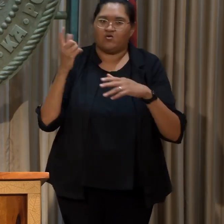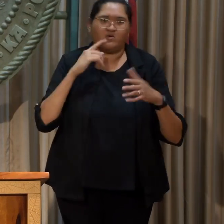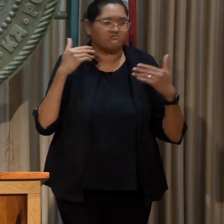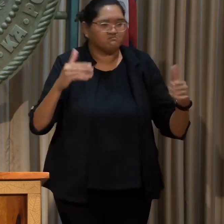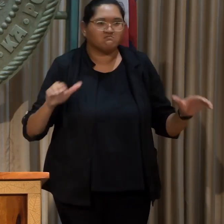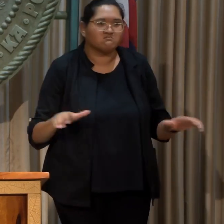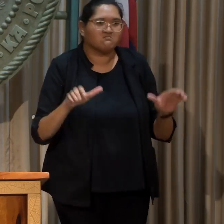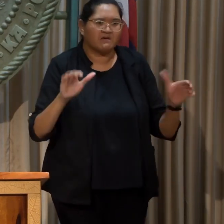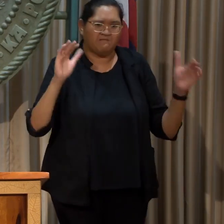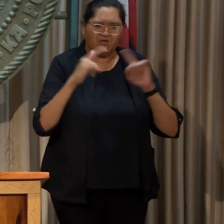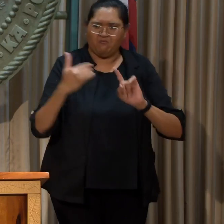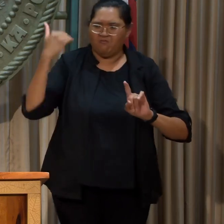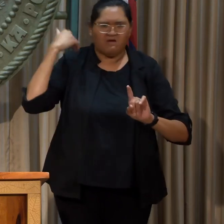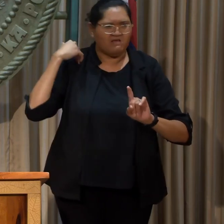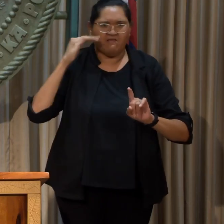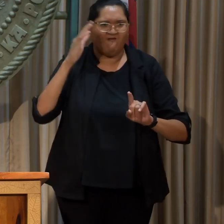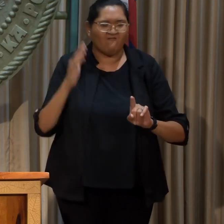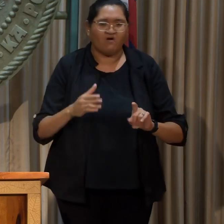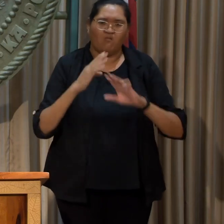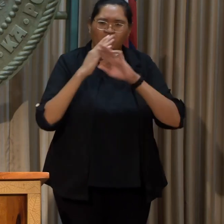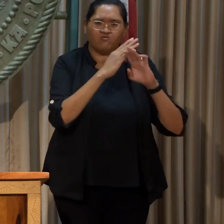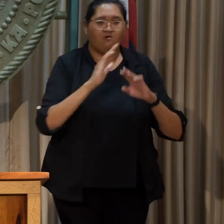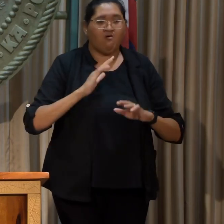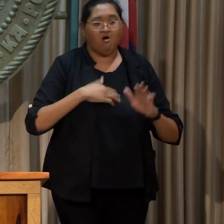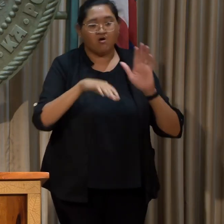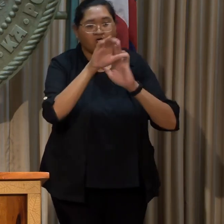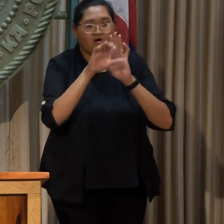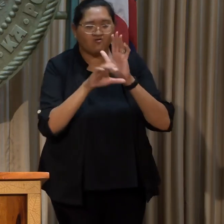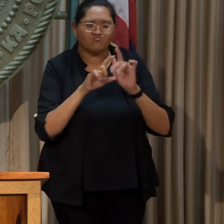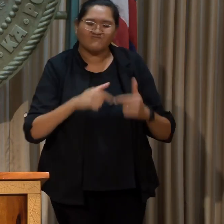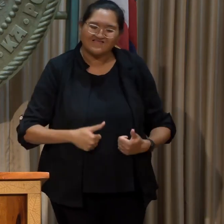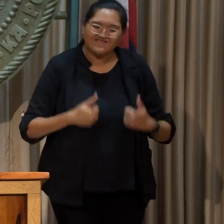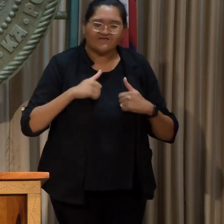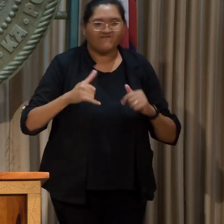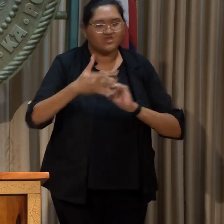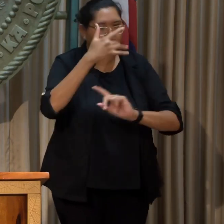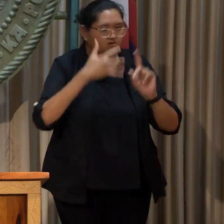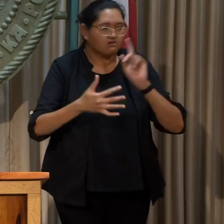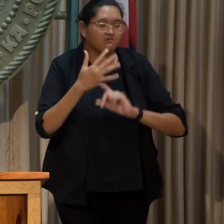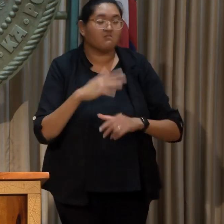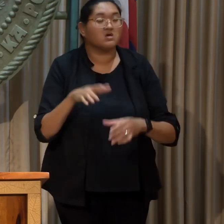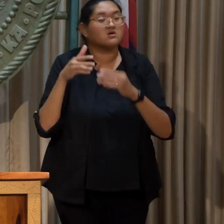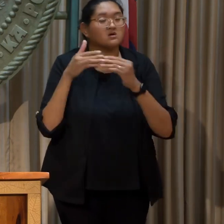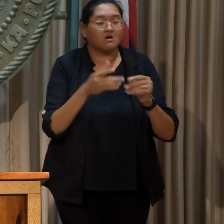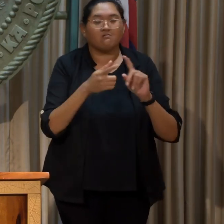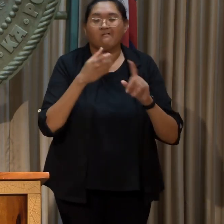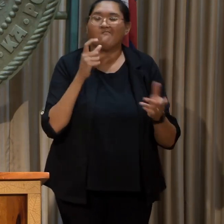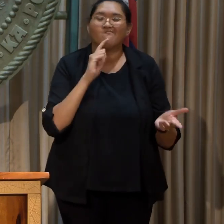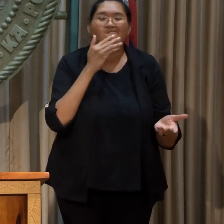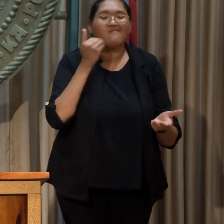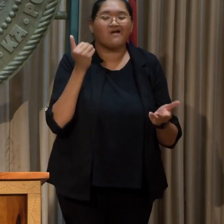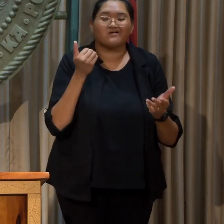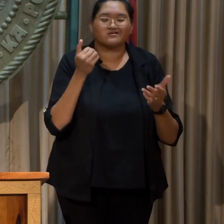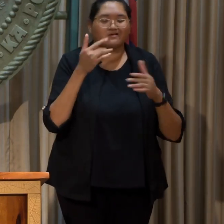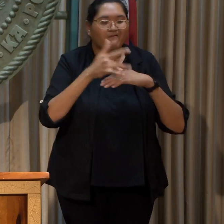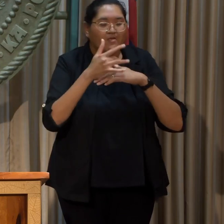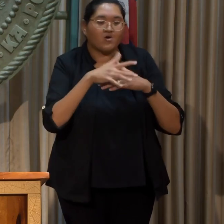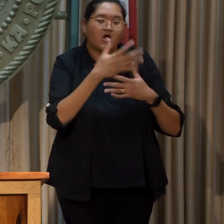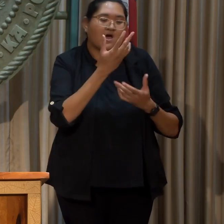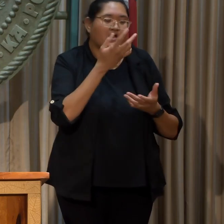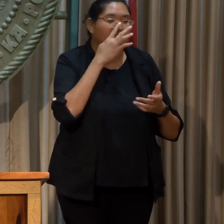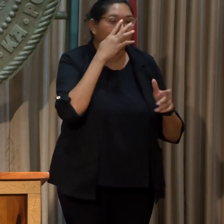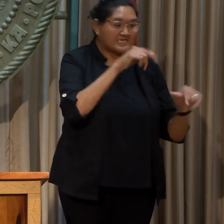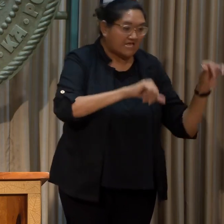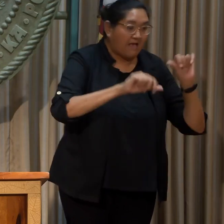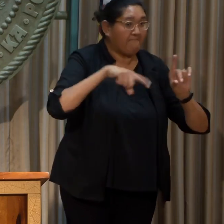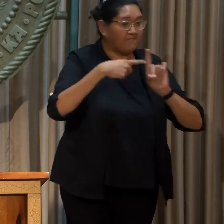before to protect our constitutional rights to a livable climate. Guided by the best available science and the Ike of